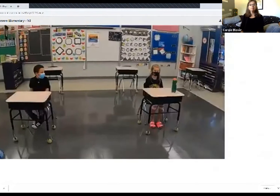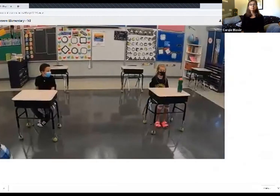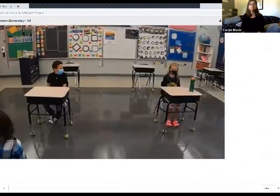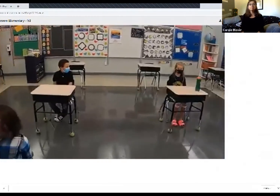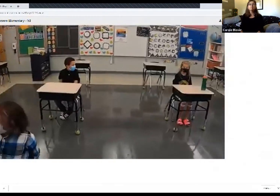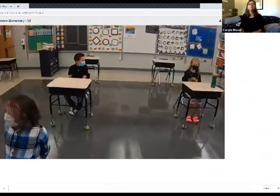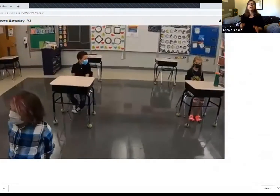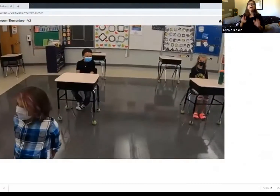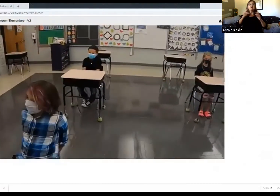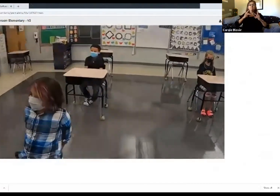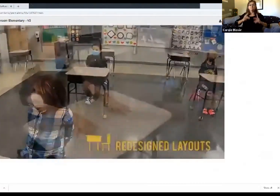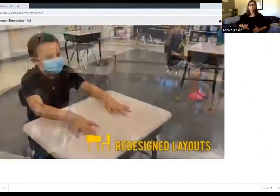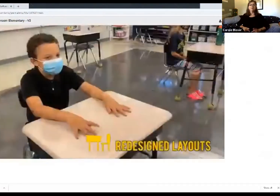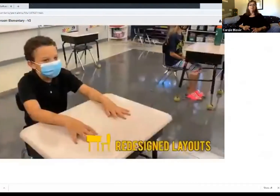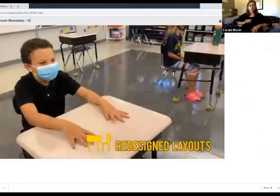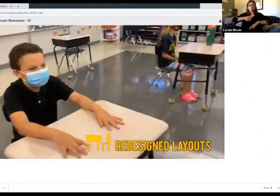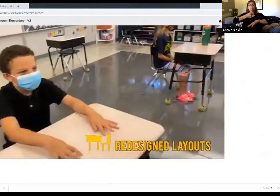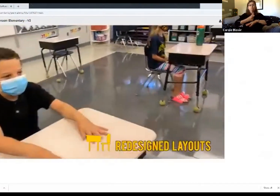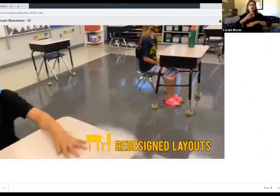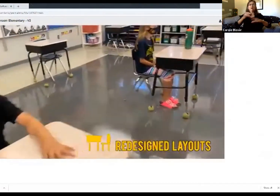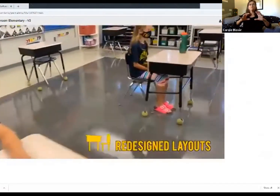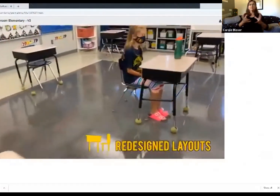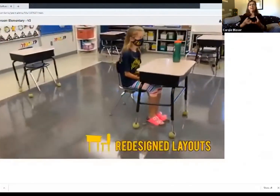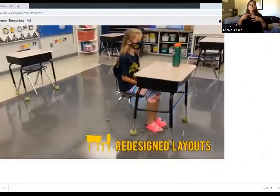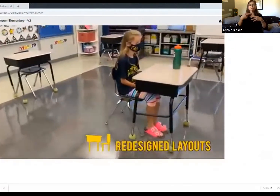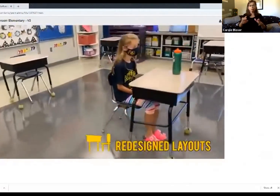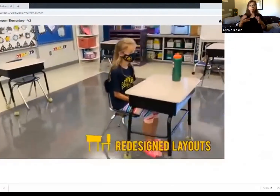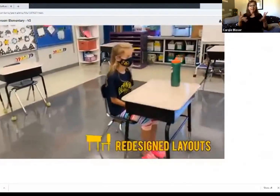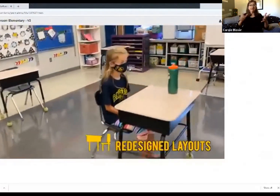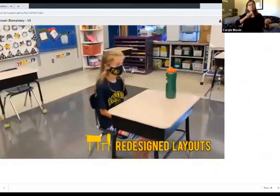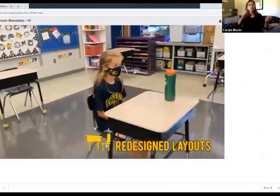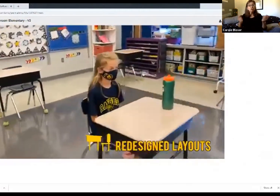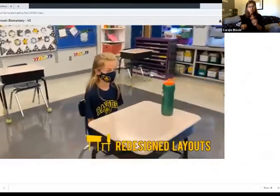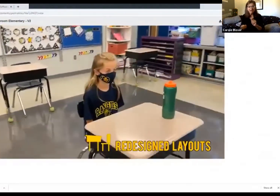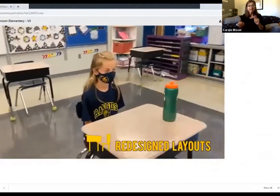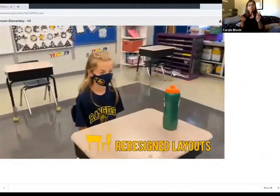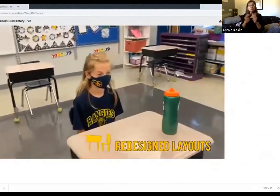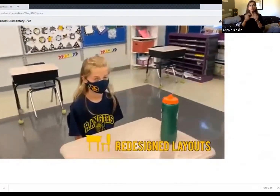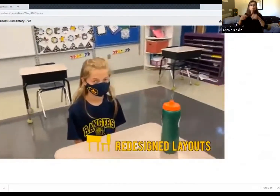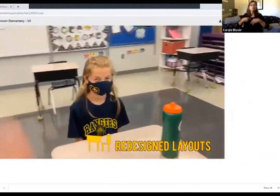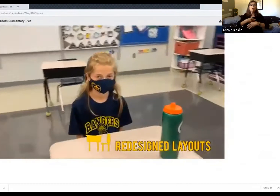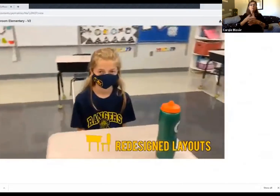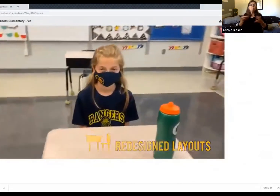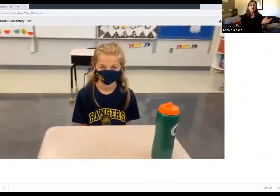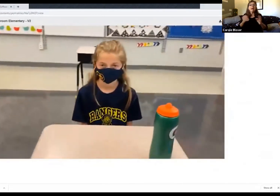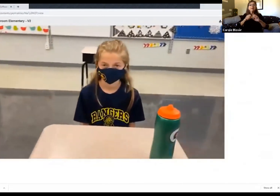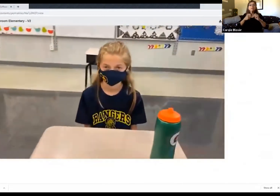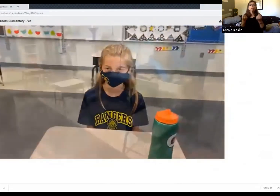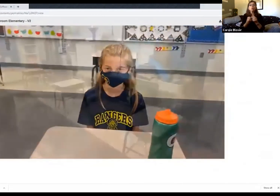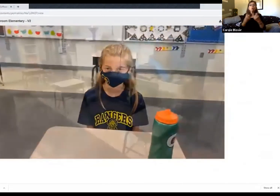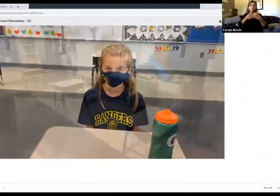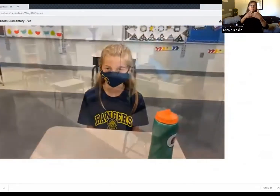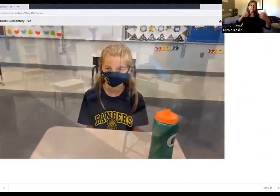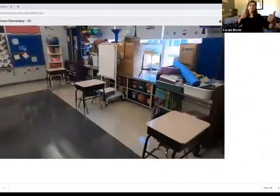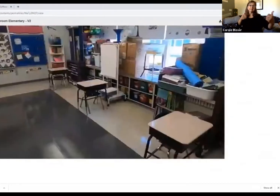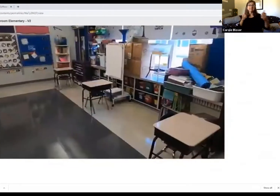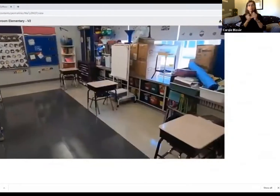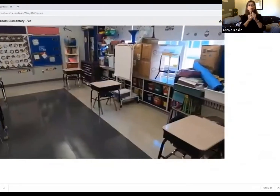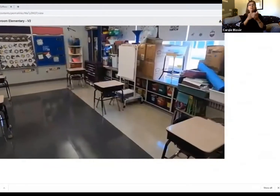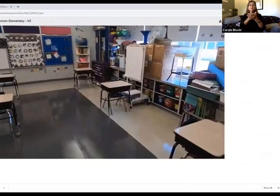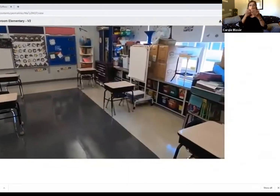Physical layouts of all classrooms have been redesigned to provide social distancing among a reduced number of students.